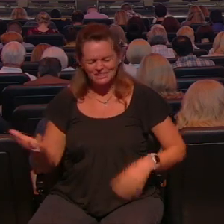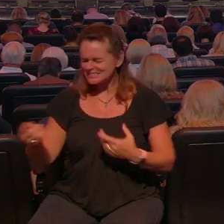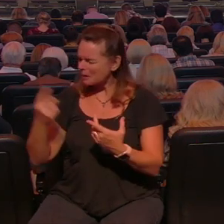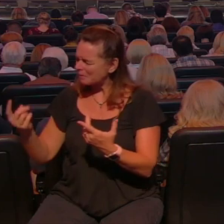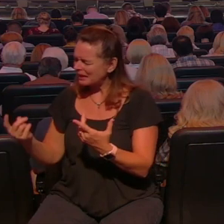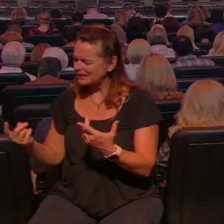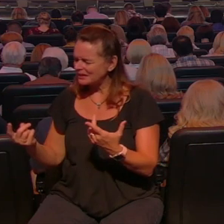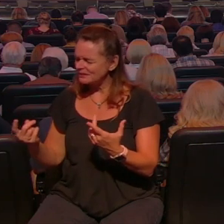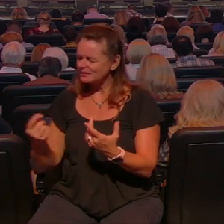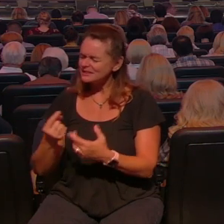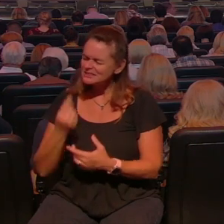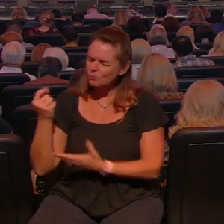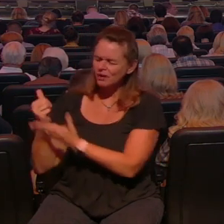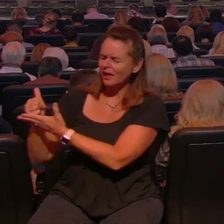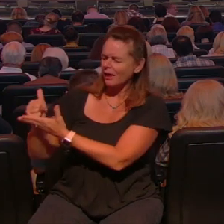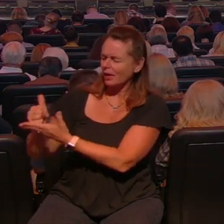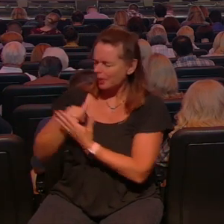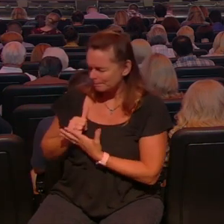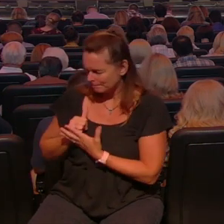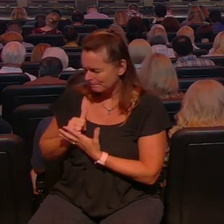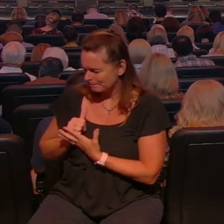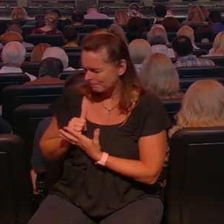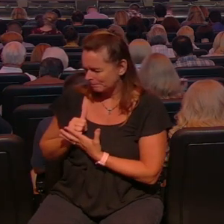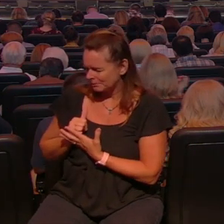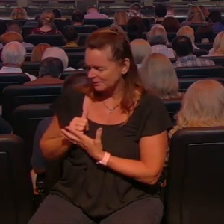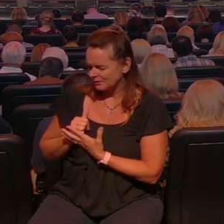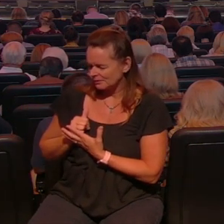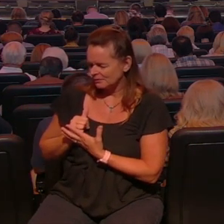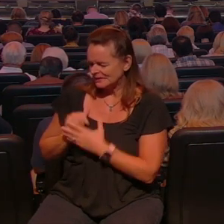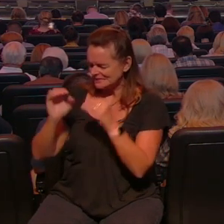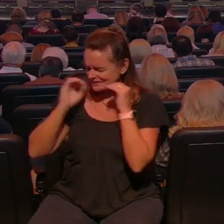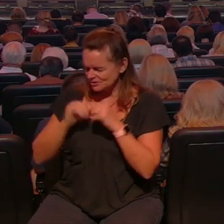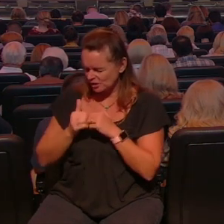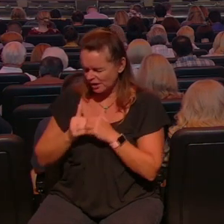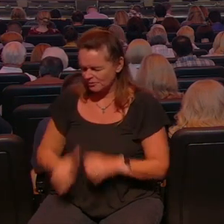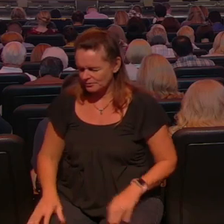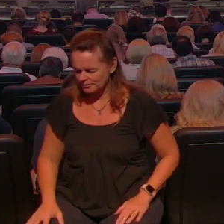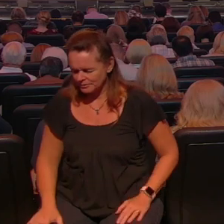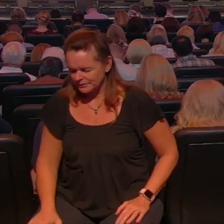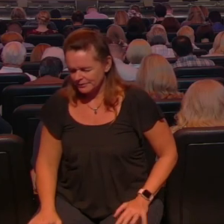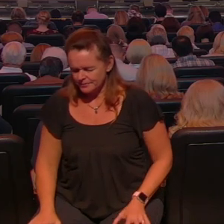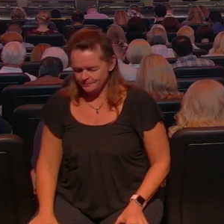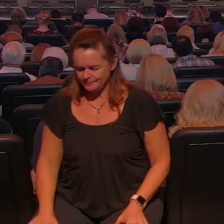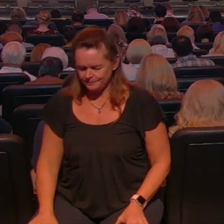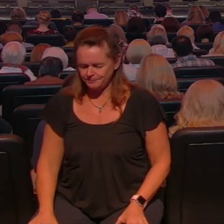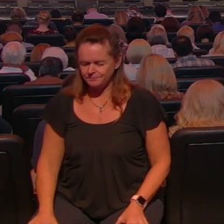you got to have someone help you you got to have someone teach you how to do it so it's okay to ask for